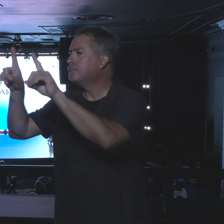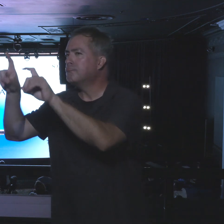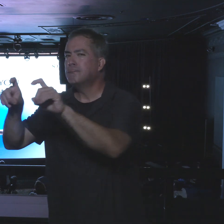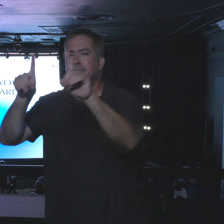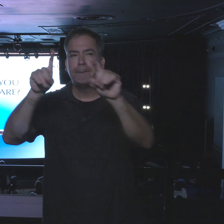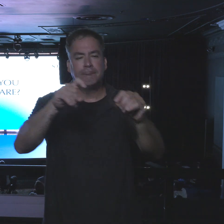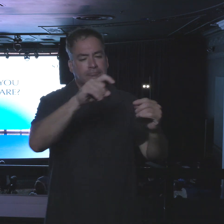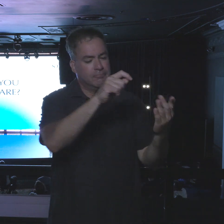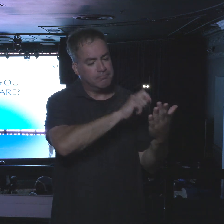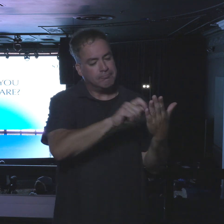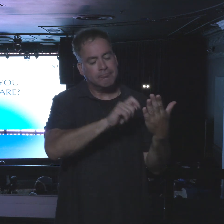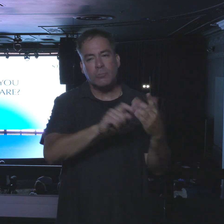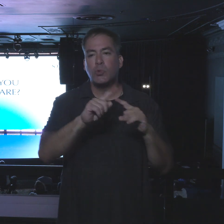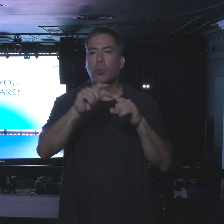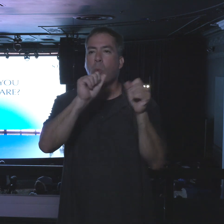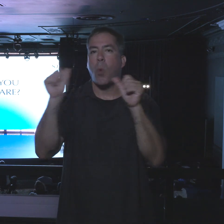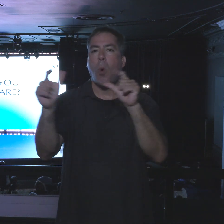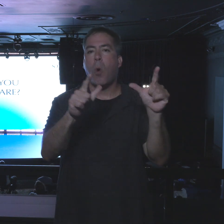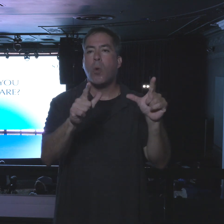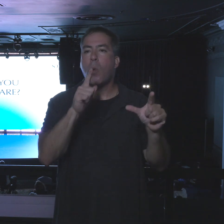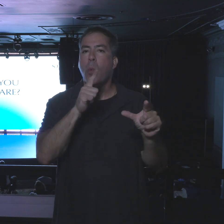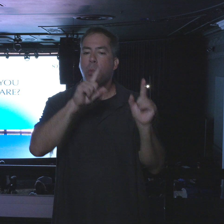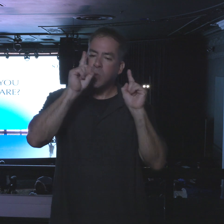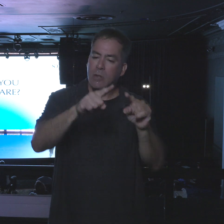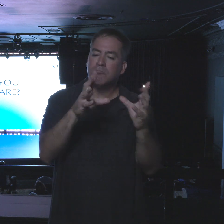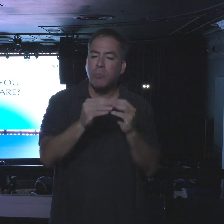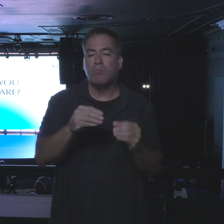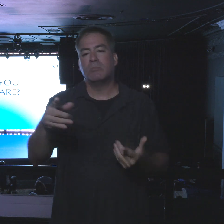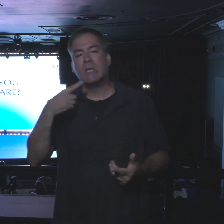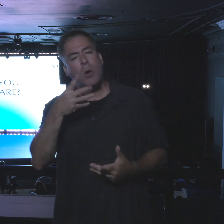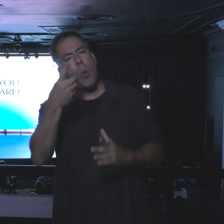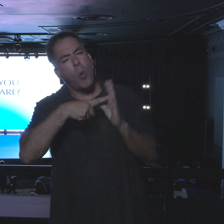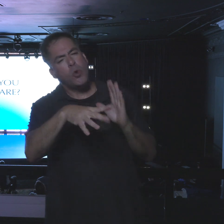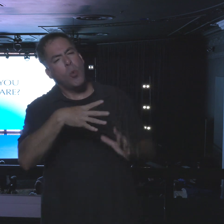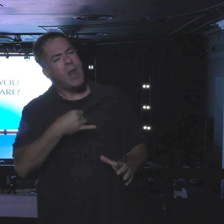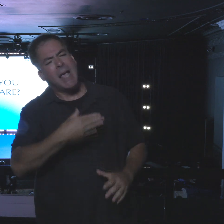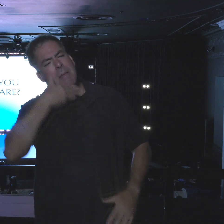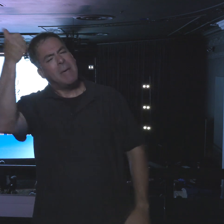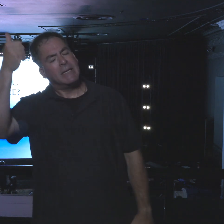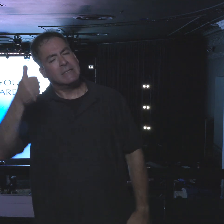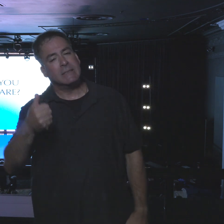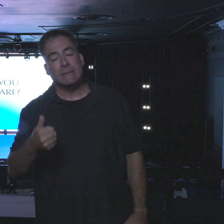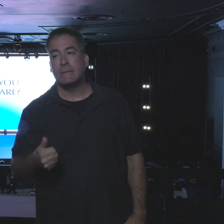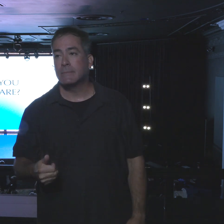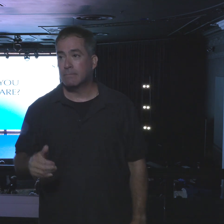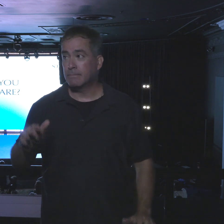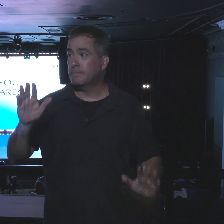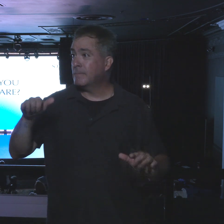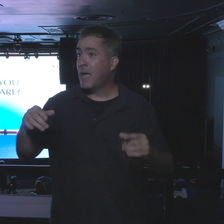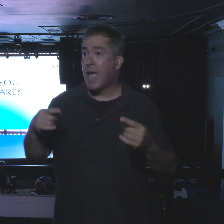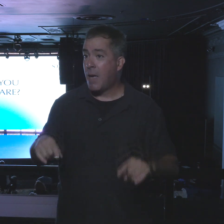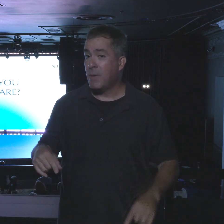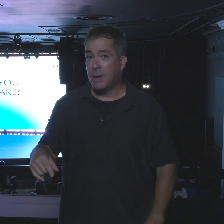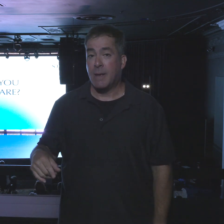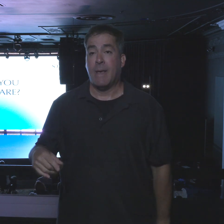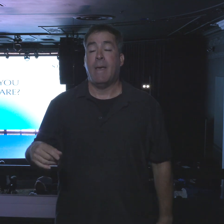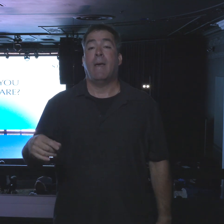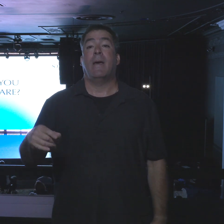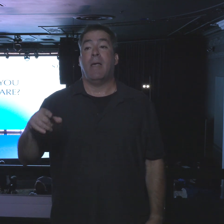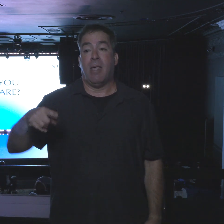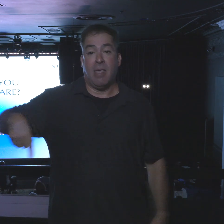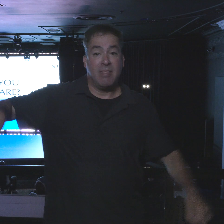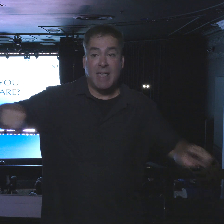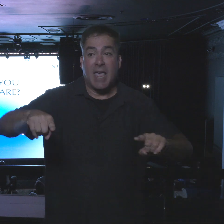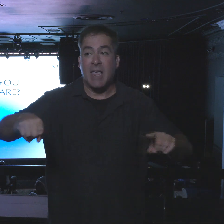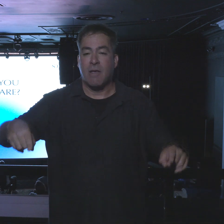the conference. What did you like the best? Hands down, I unanimously.